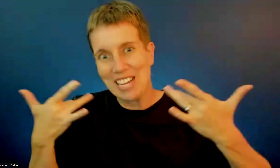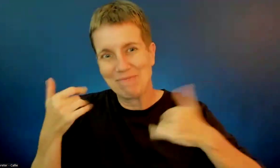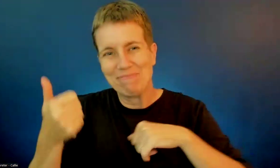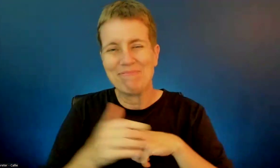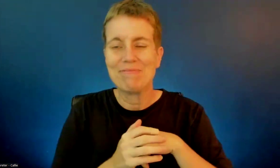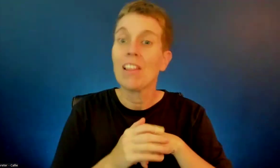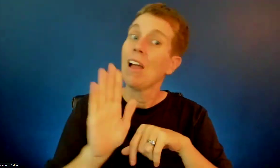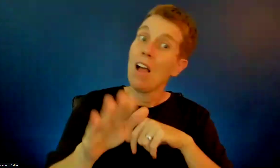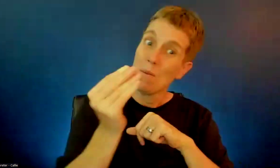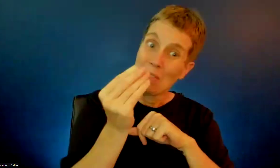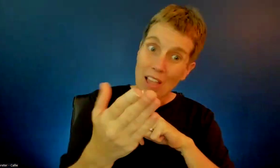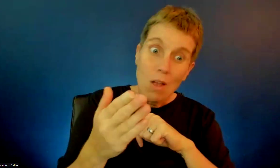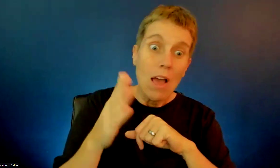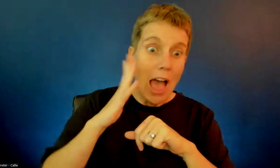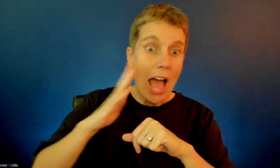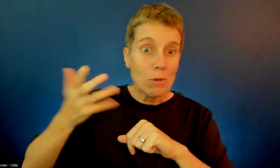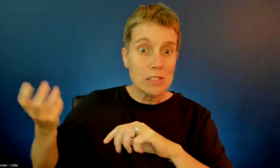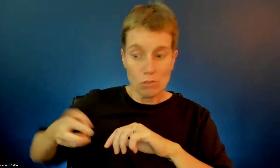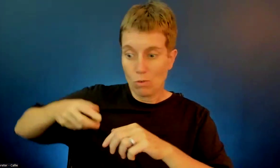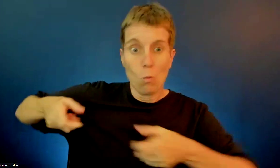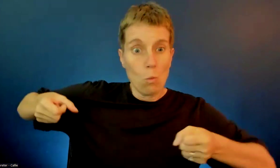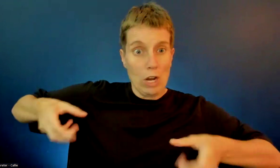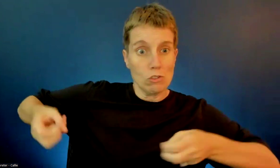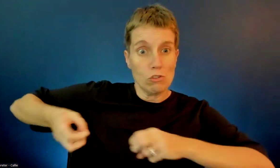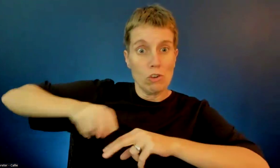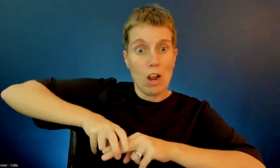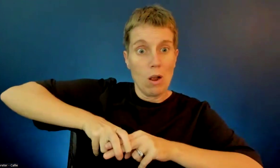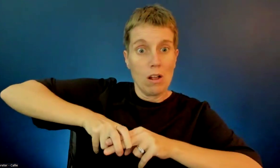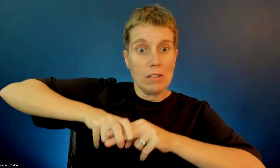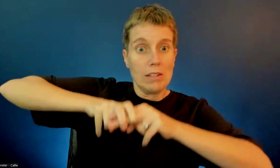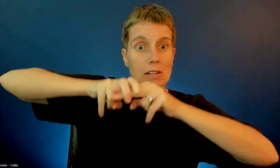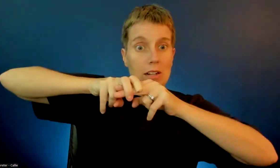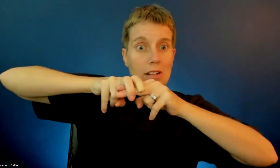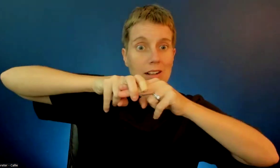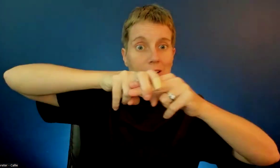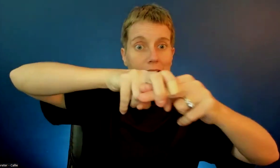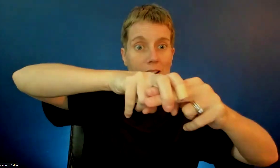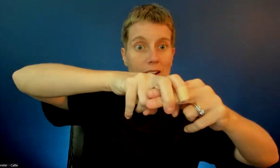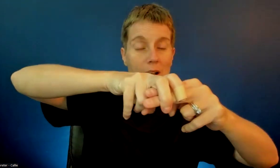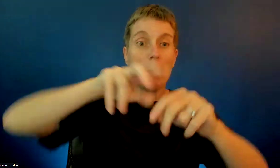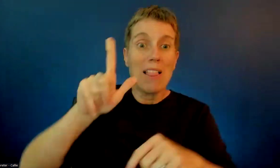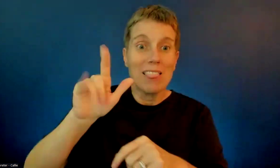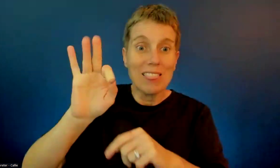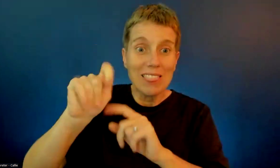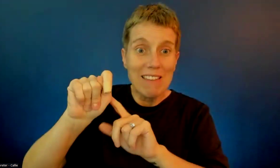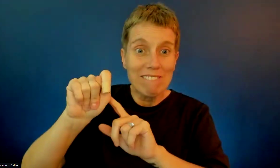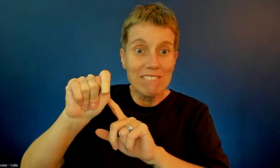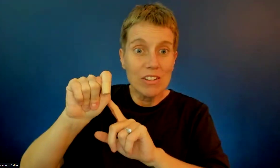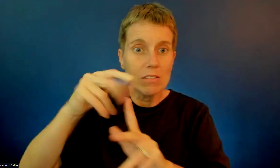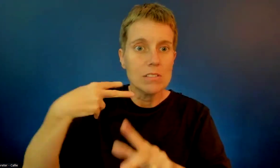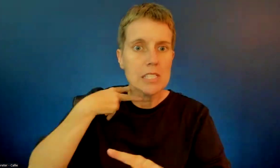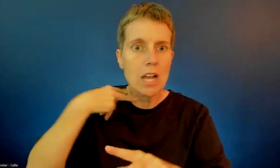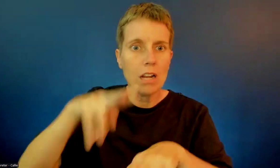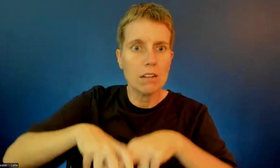stuck in that lift. I did. I was advocating in that respect as well. I don't know if it got fixed yet. I